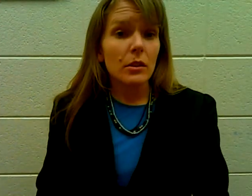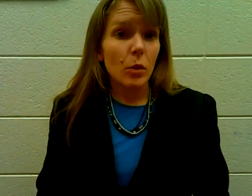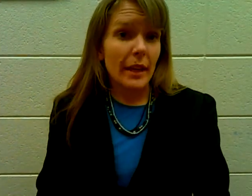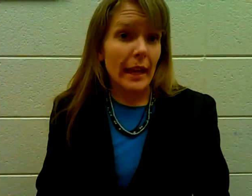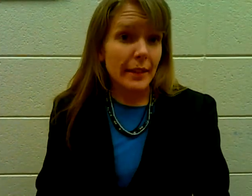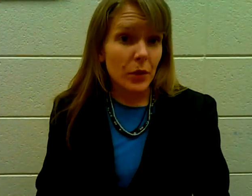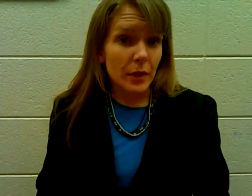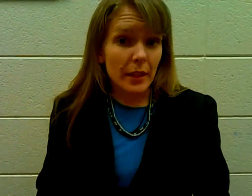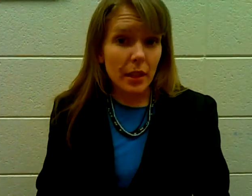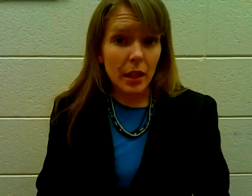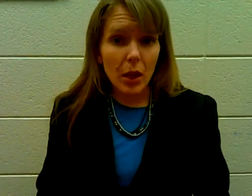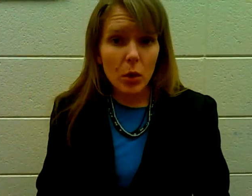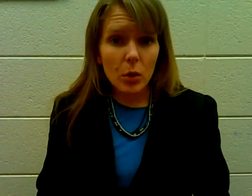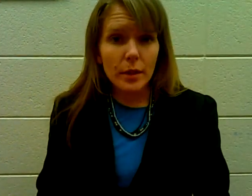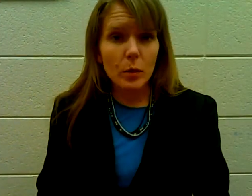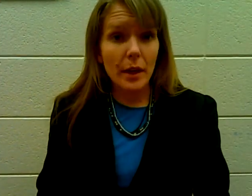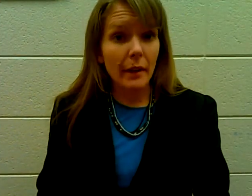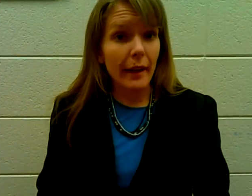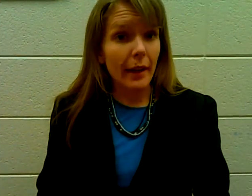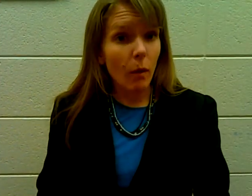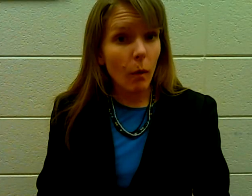Twenty-eighth street is closed. Where can I go?